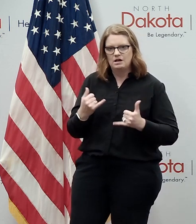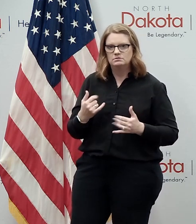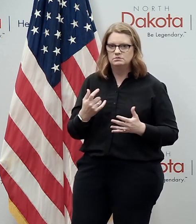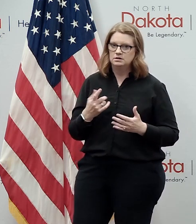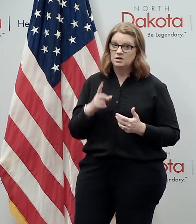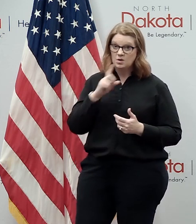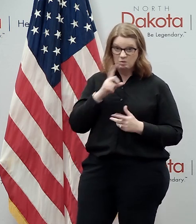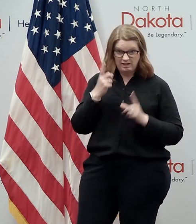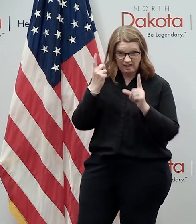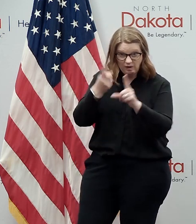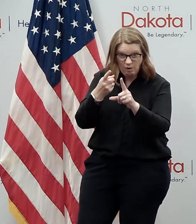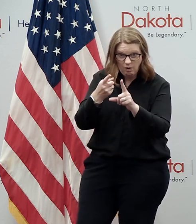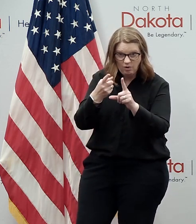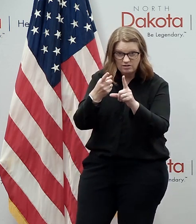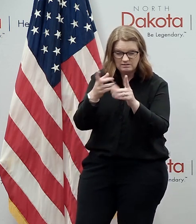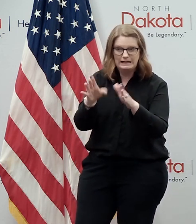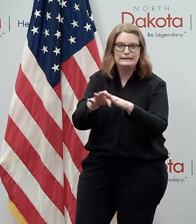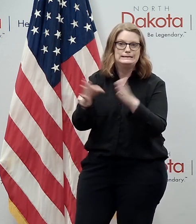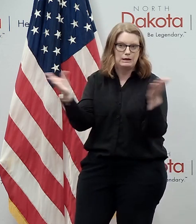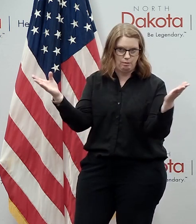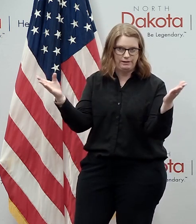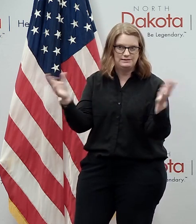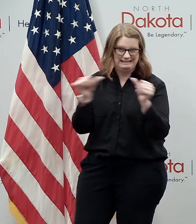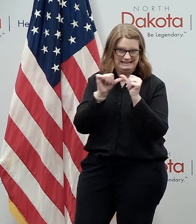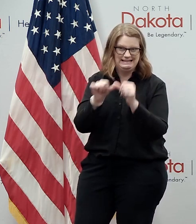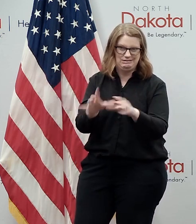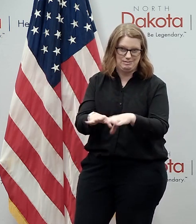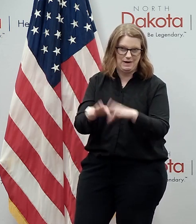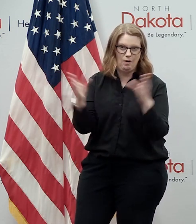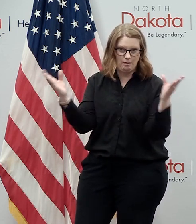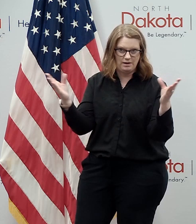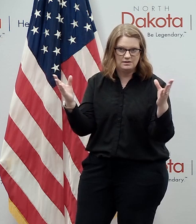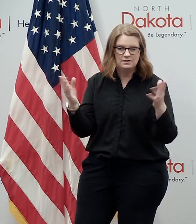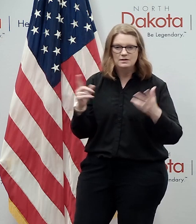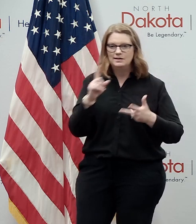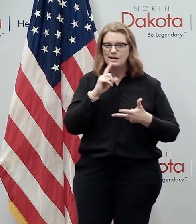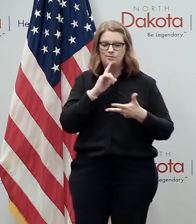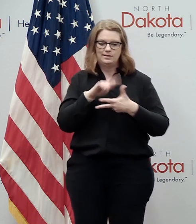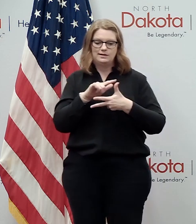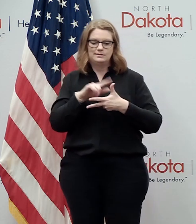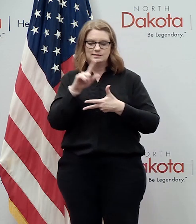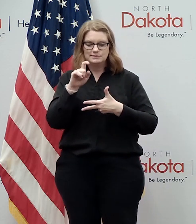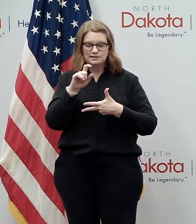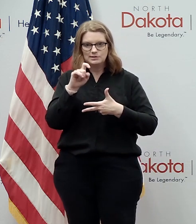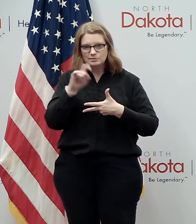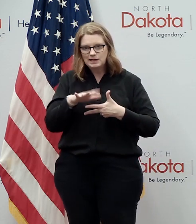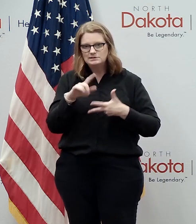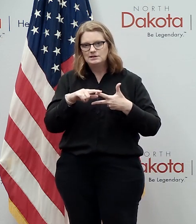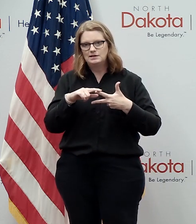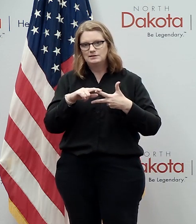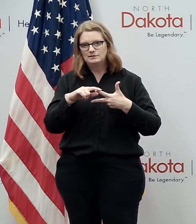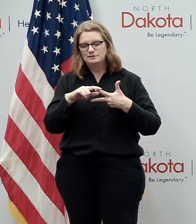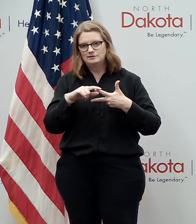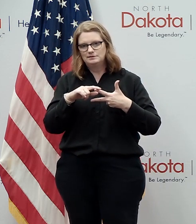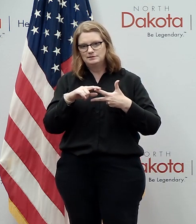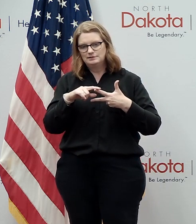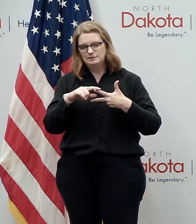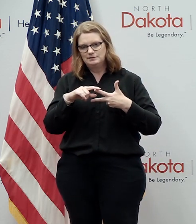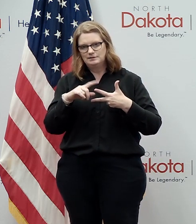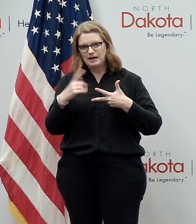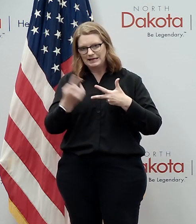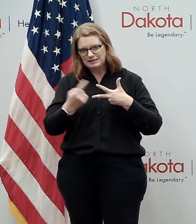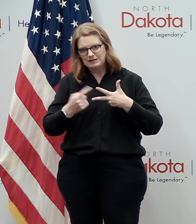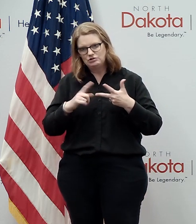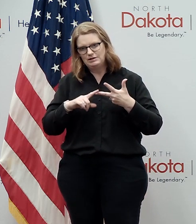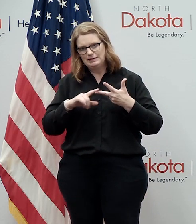open we want to manage this thing through uh testing contact tracing and very targeted isolation i know that some people